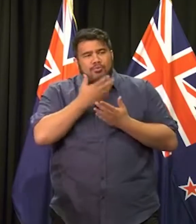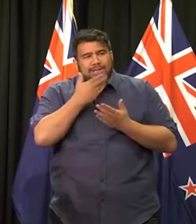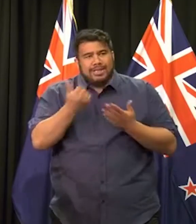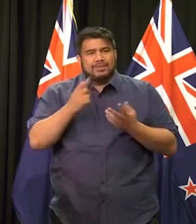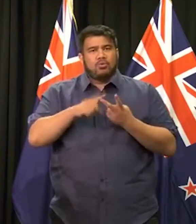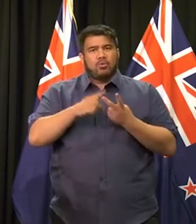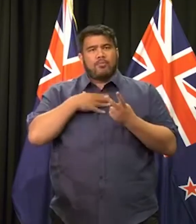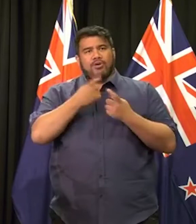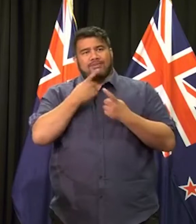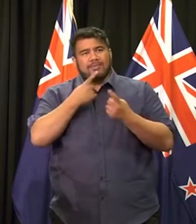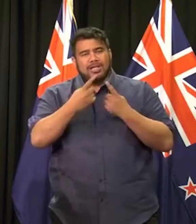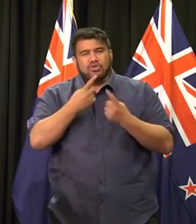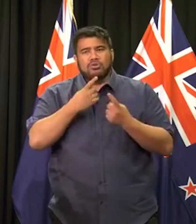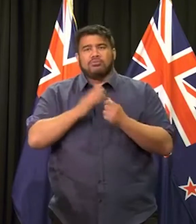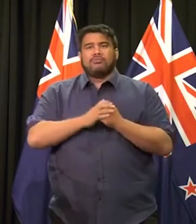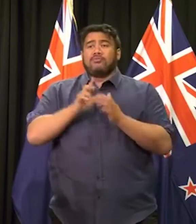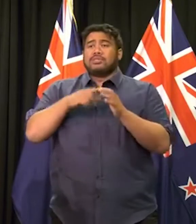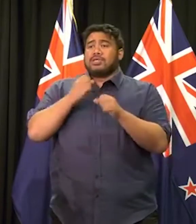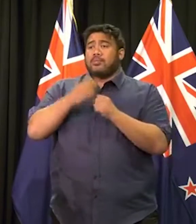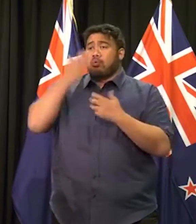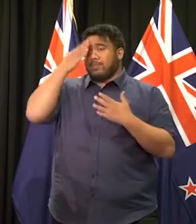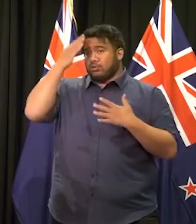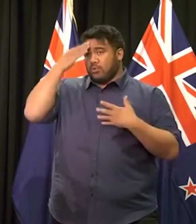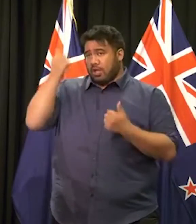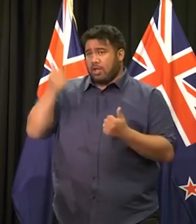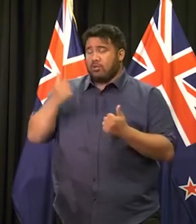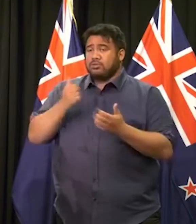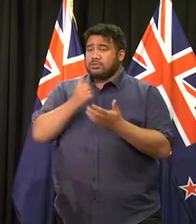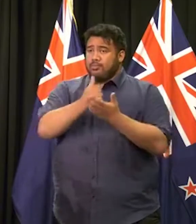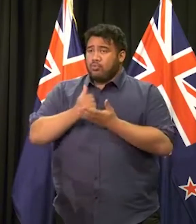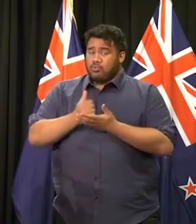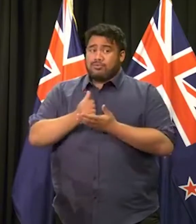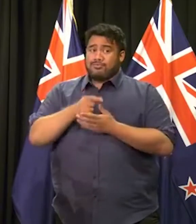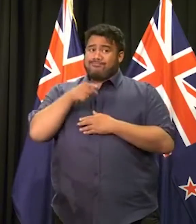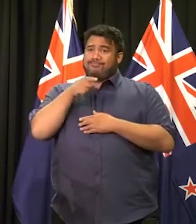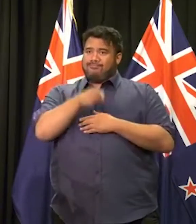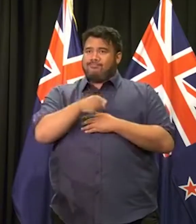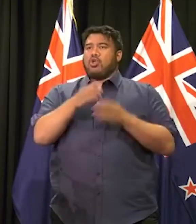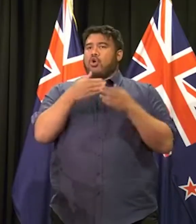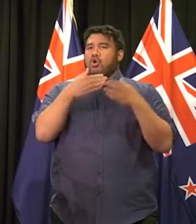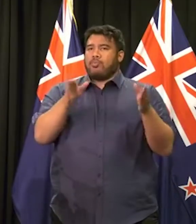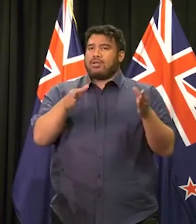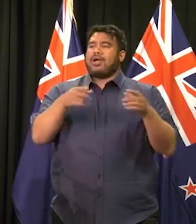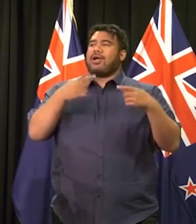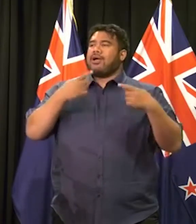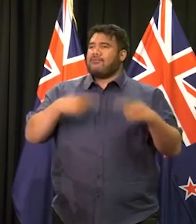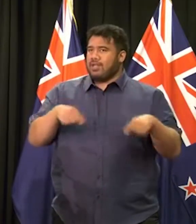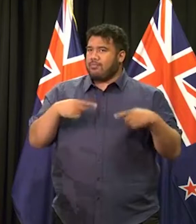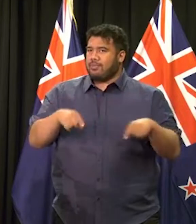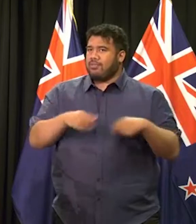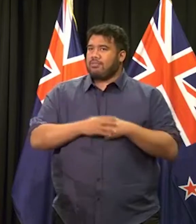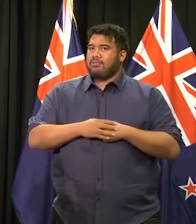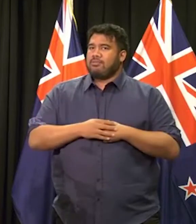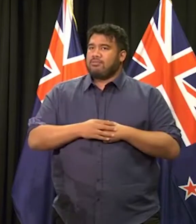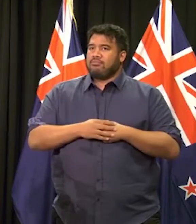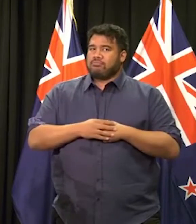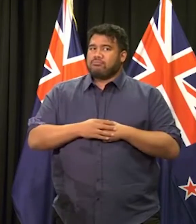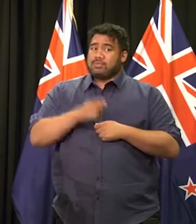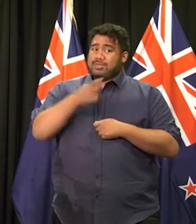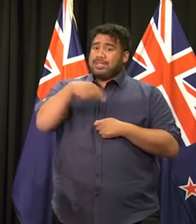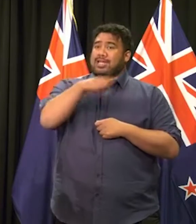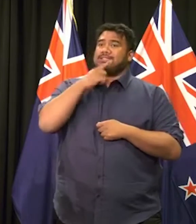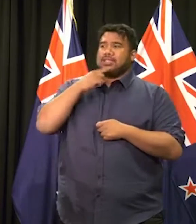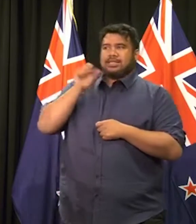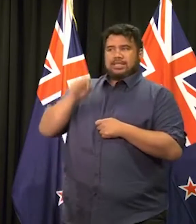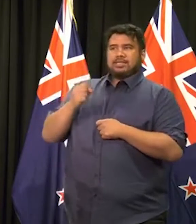particularly mental health support at this time. That is open and available to anyone and I understand they are experiencing an increase